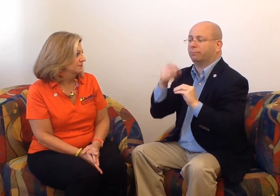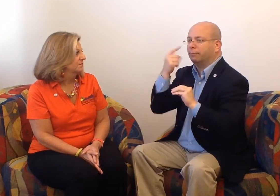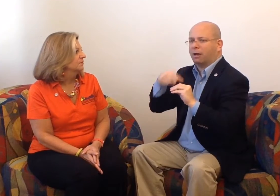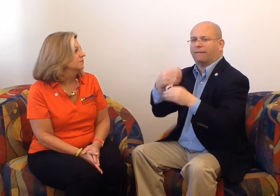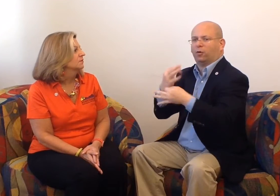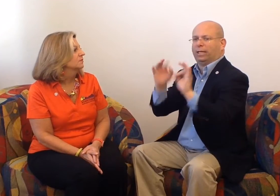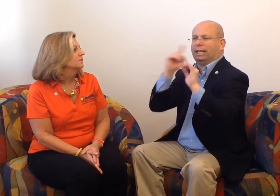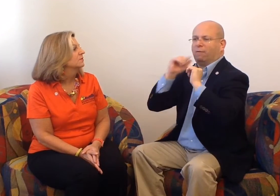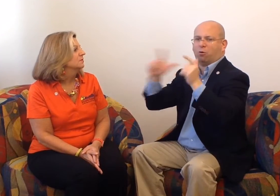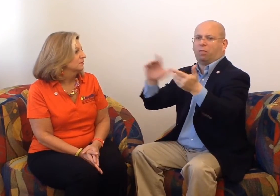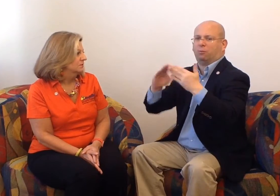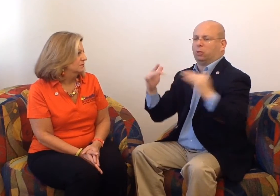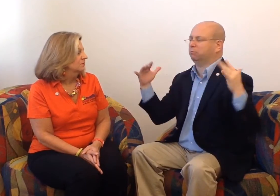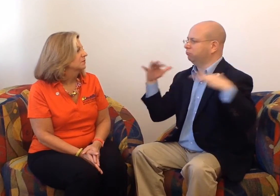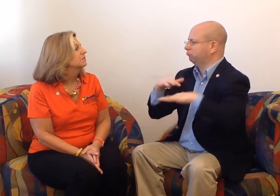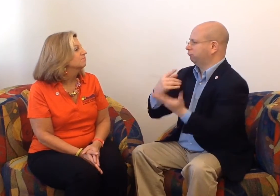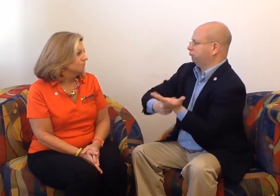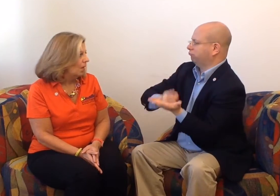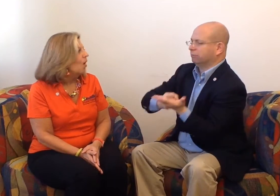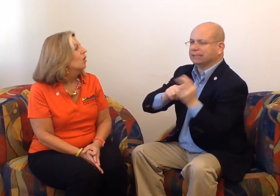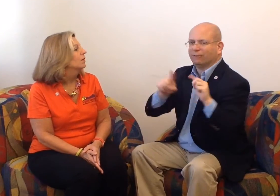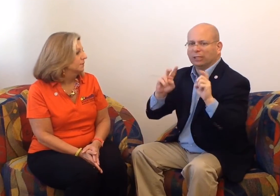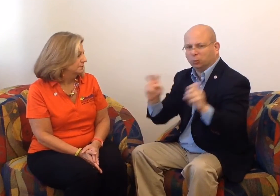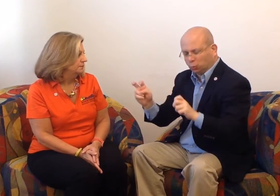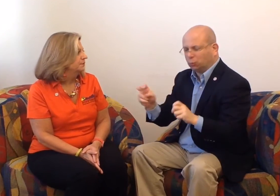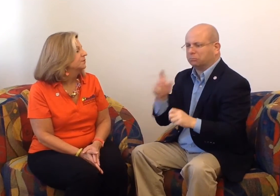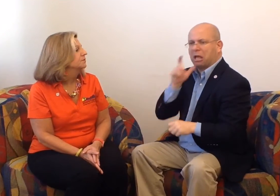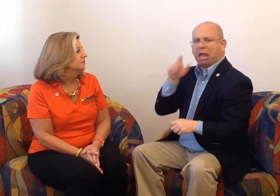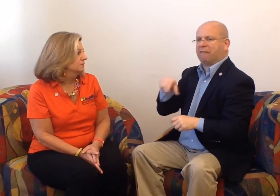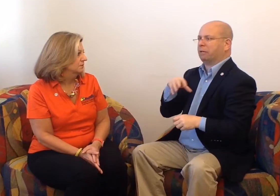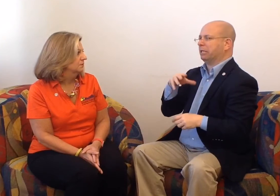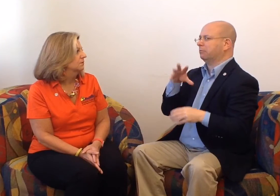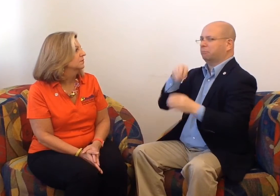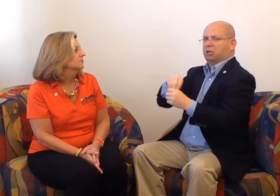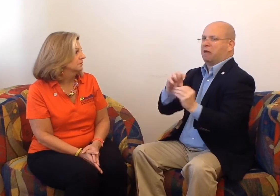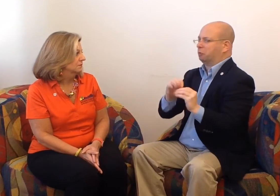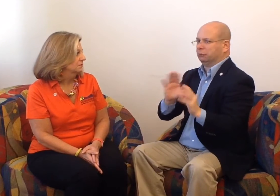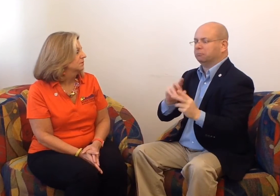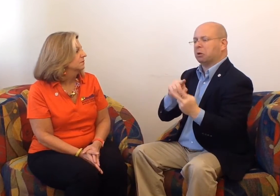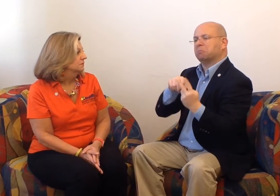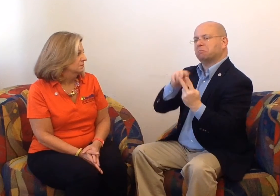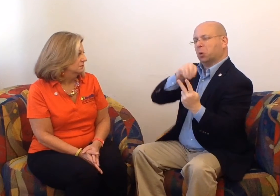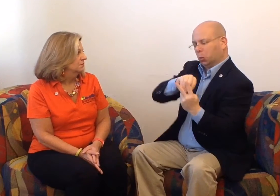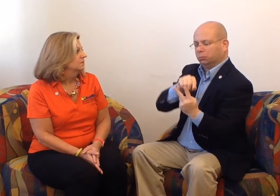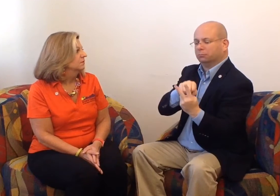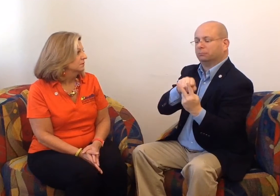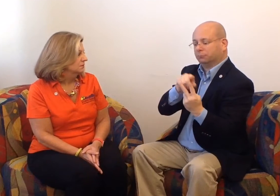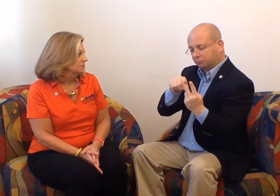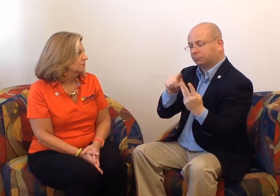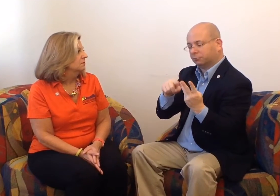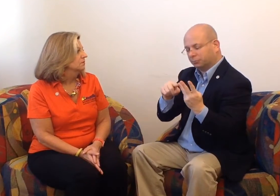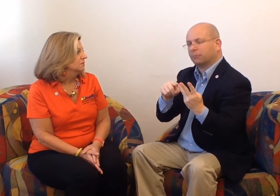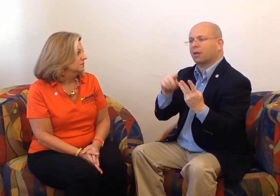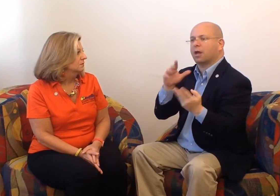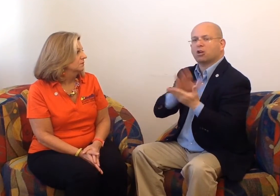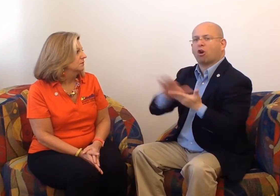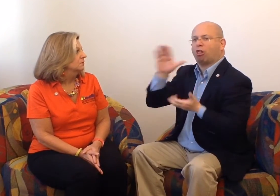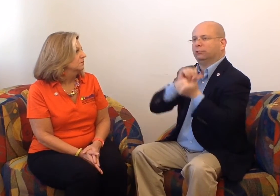community forum where we will discuss various issues. It is free and you do not need a ticket to the conference in order